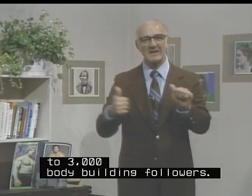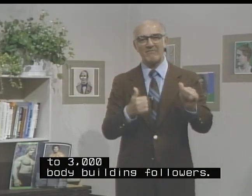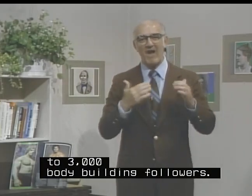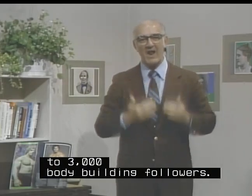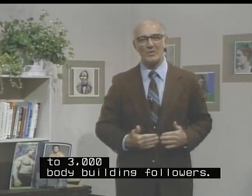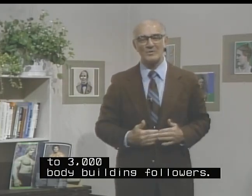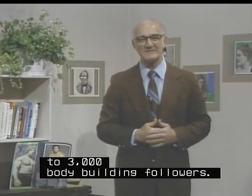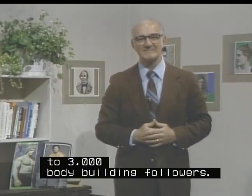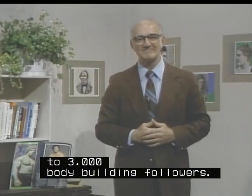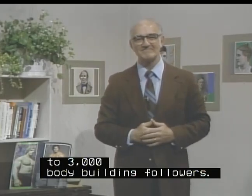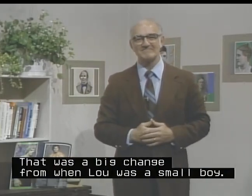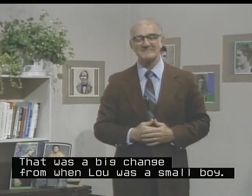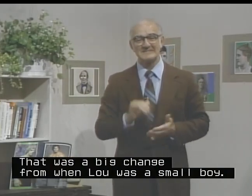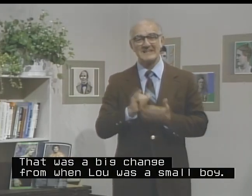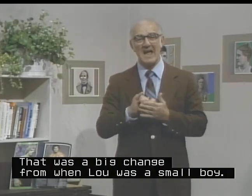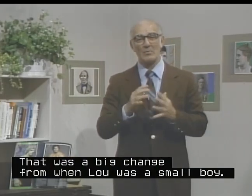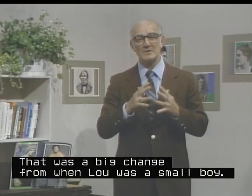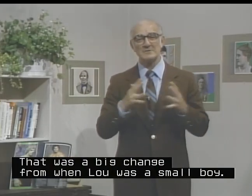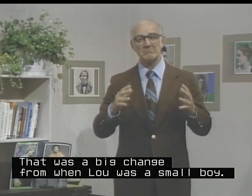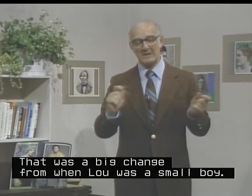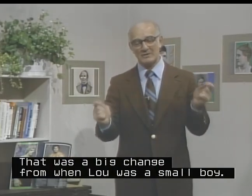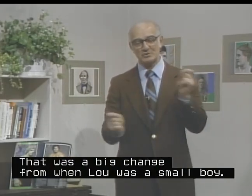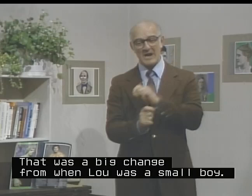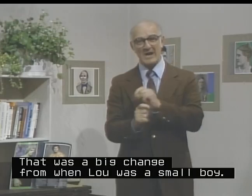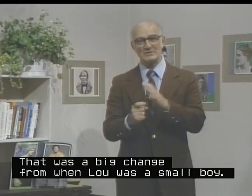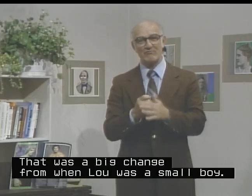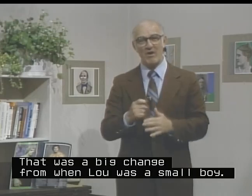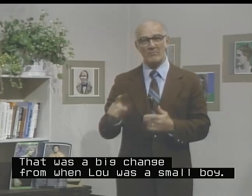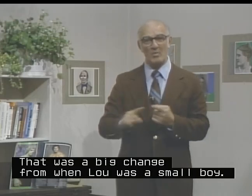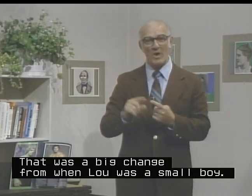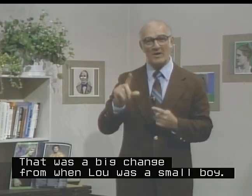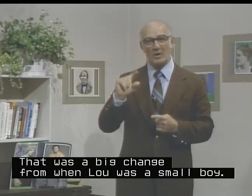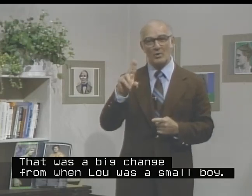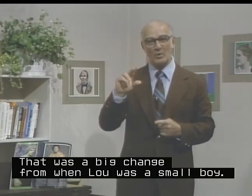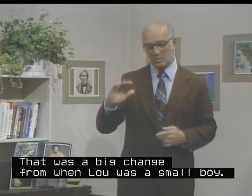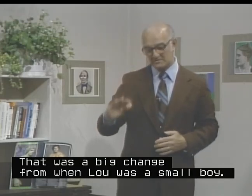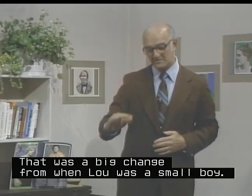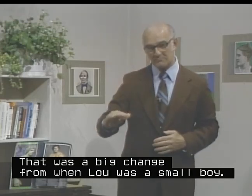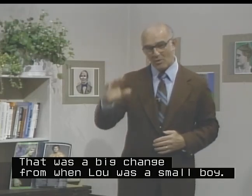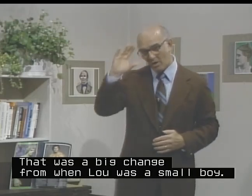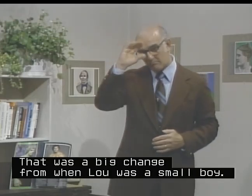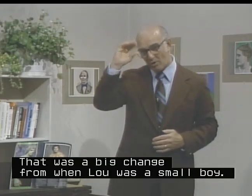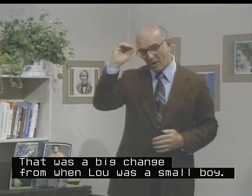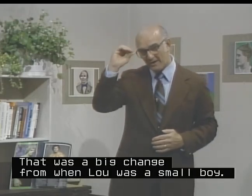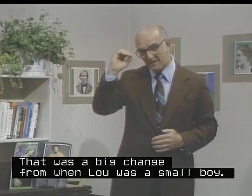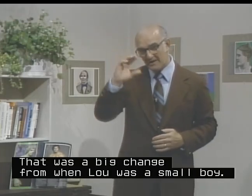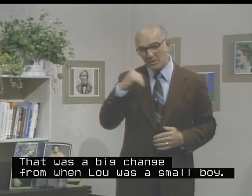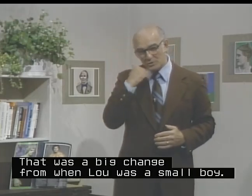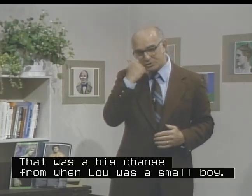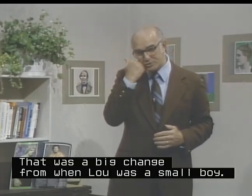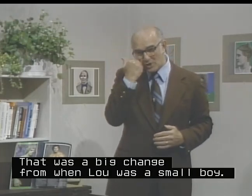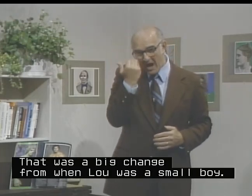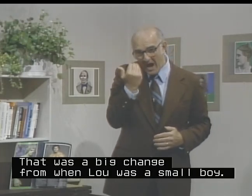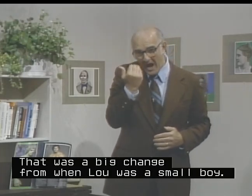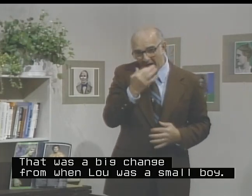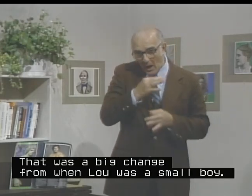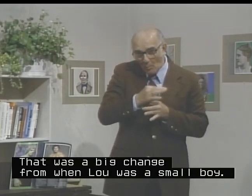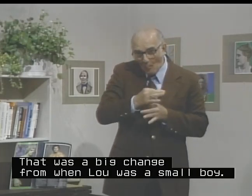followers. That was a big change from when Lou was a small boy, shy and